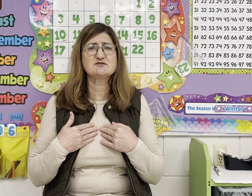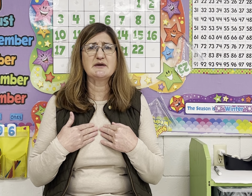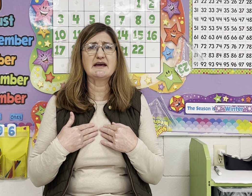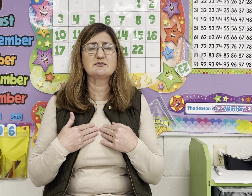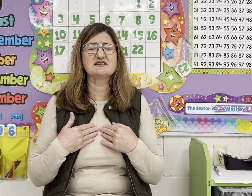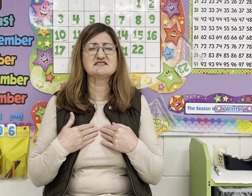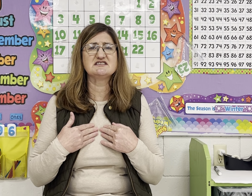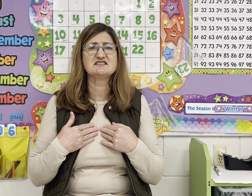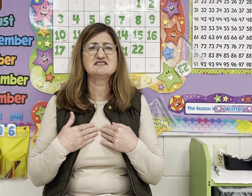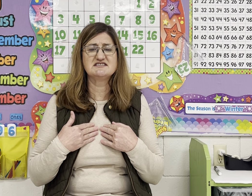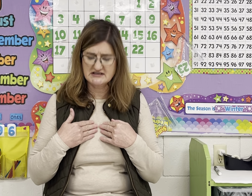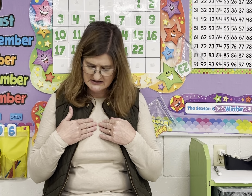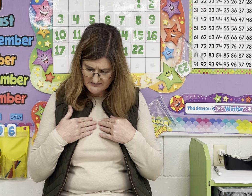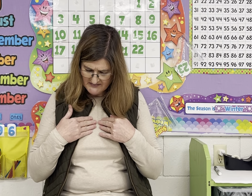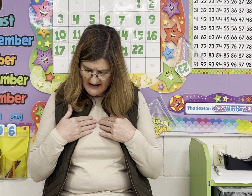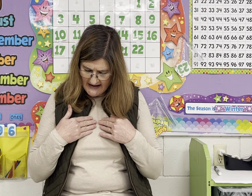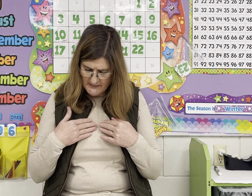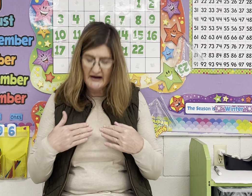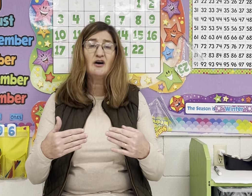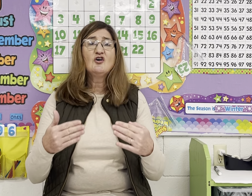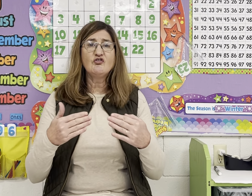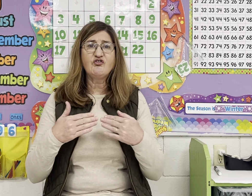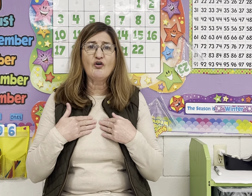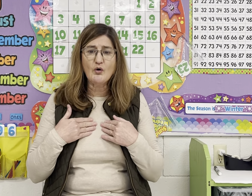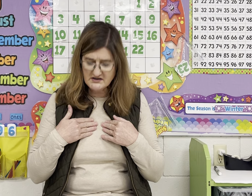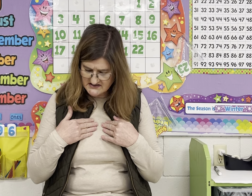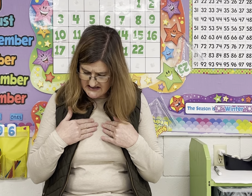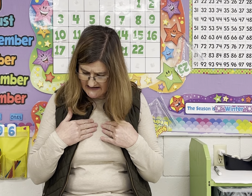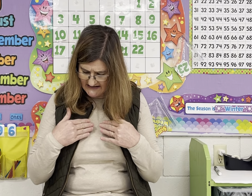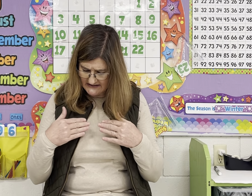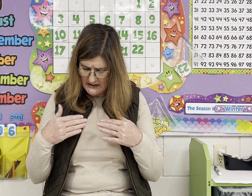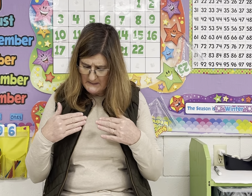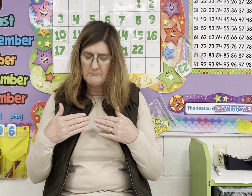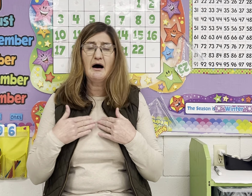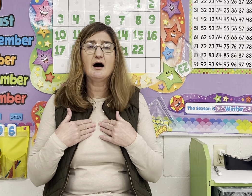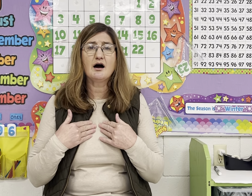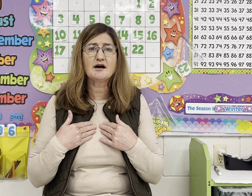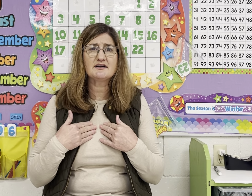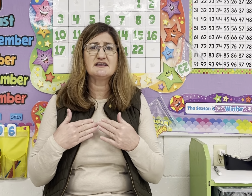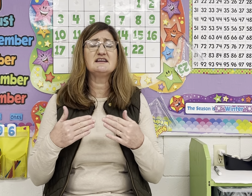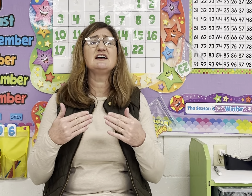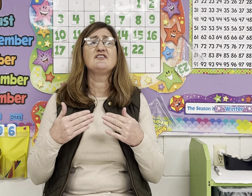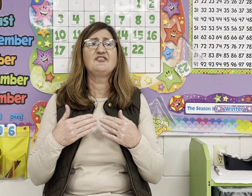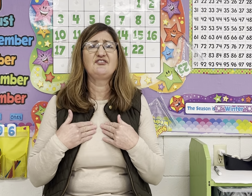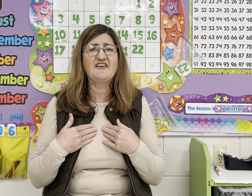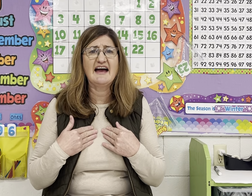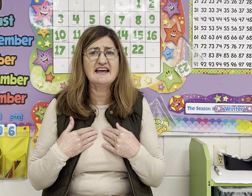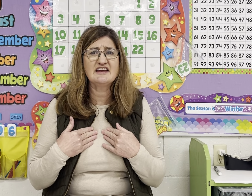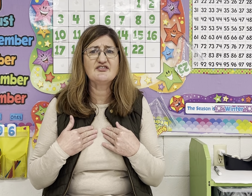began with the D. How about fourteen, pardon, favor?